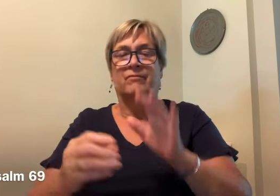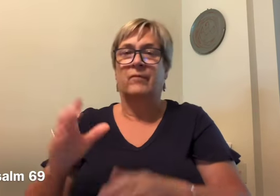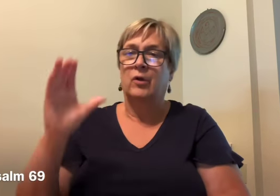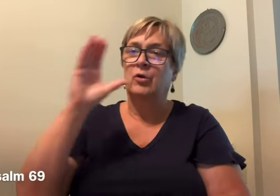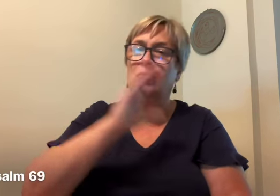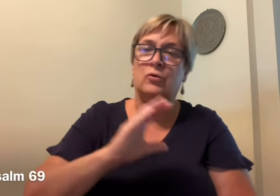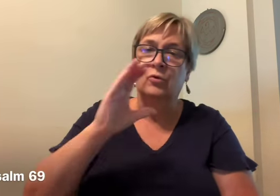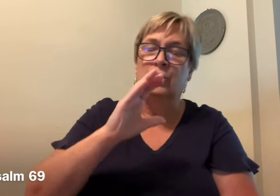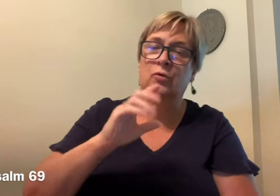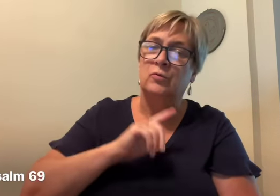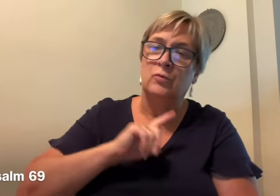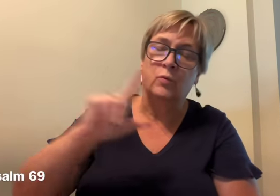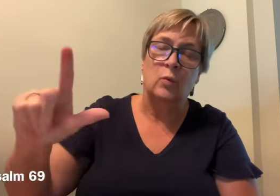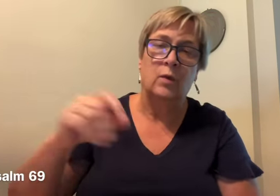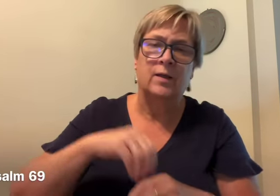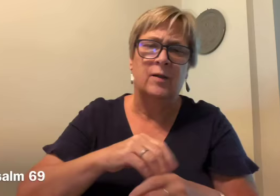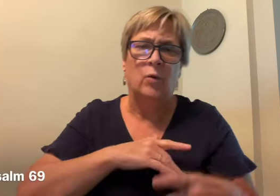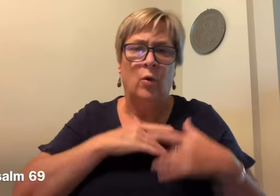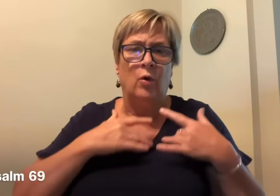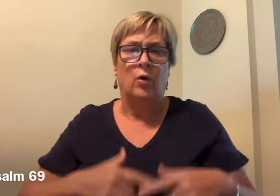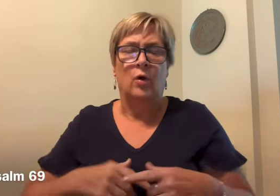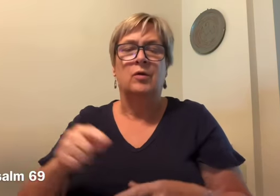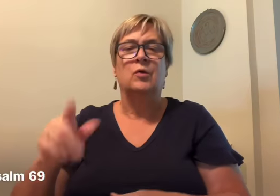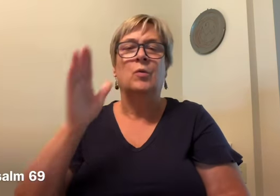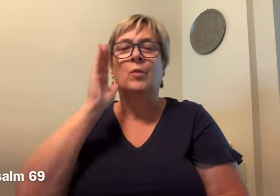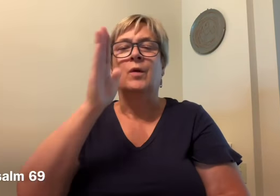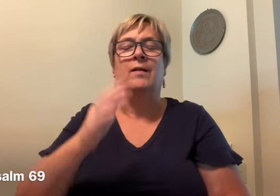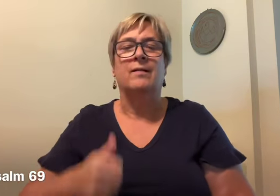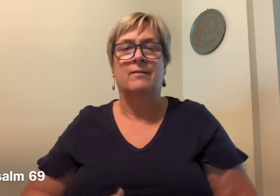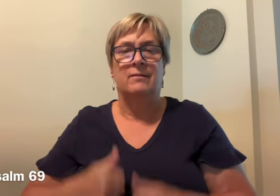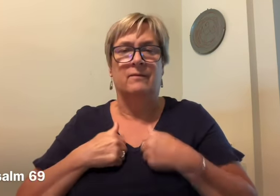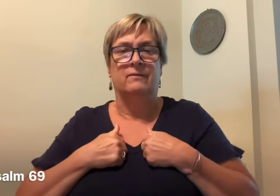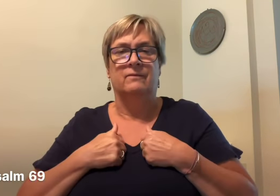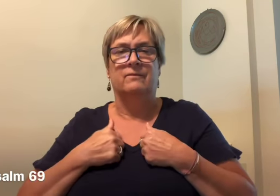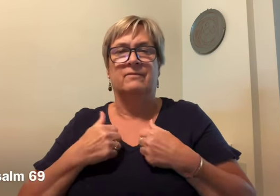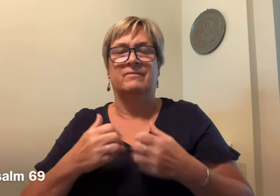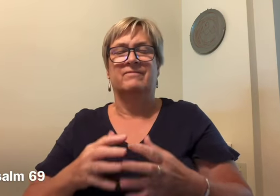Turn to the Lord in your need and you will live.